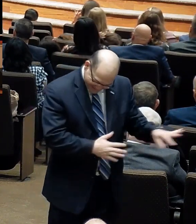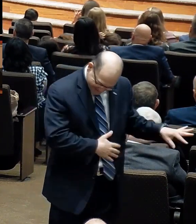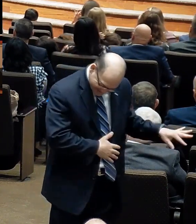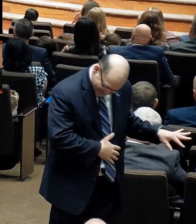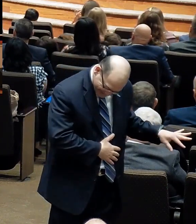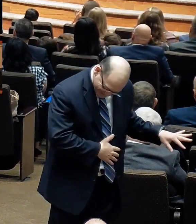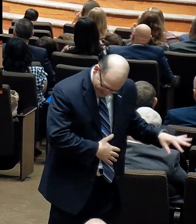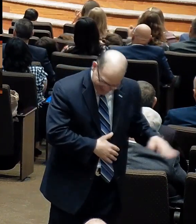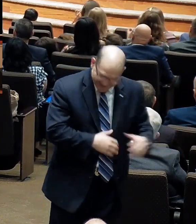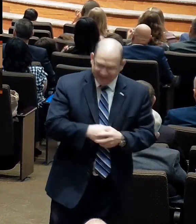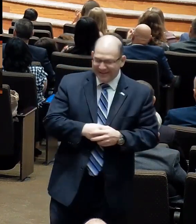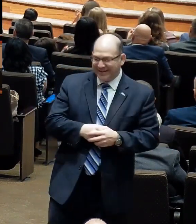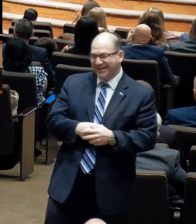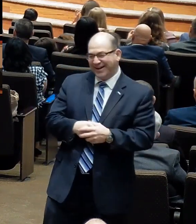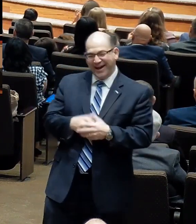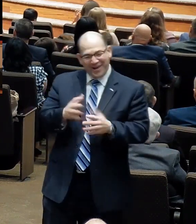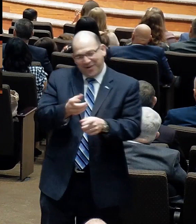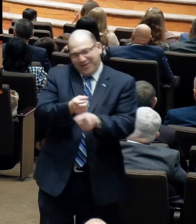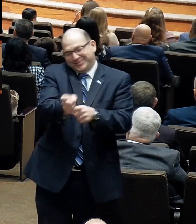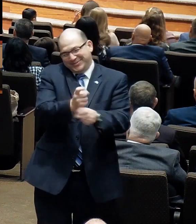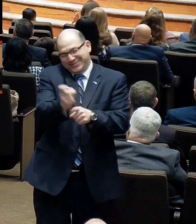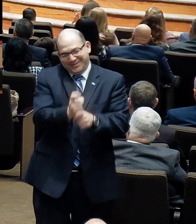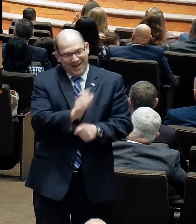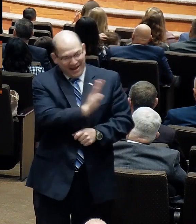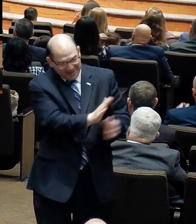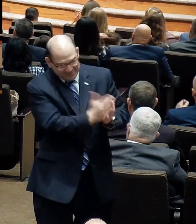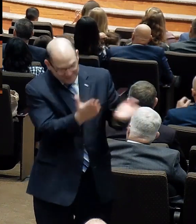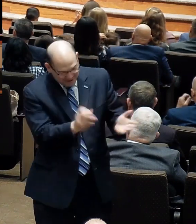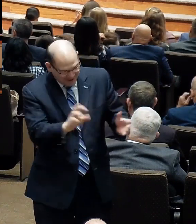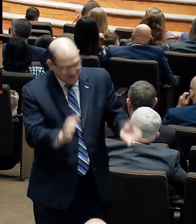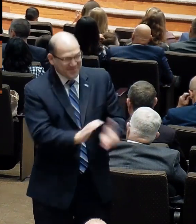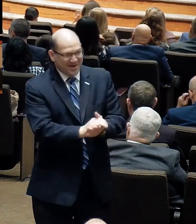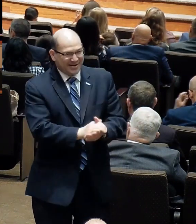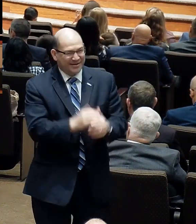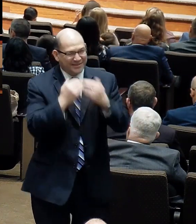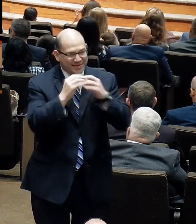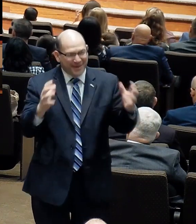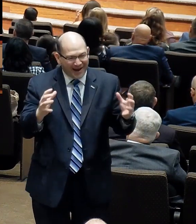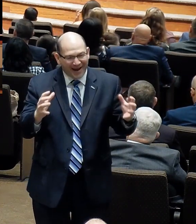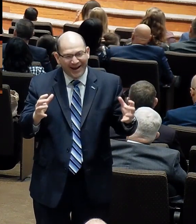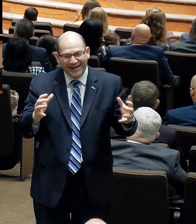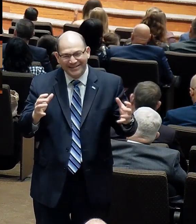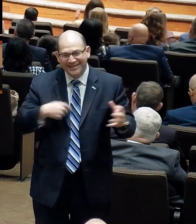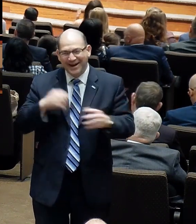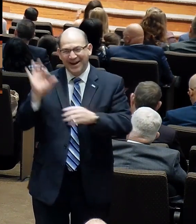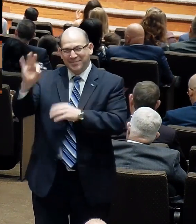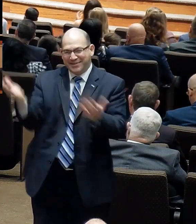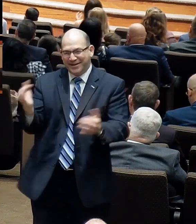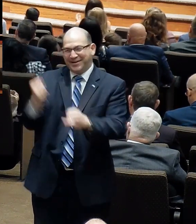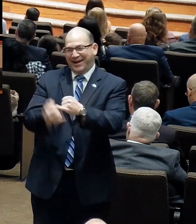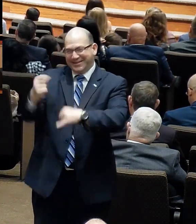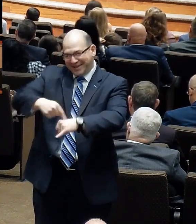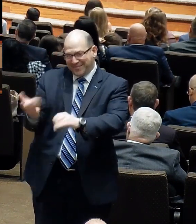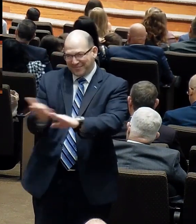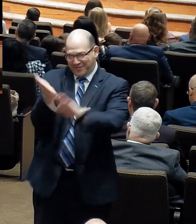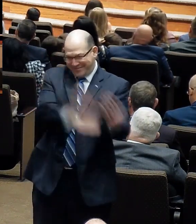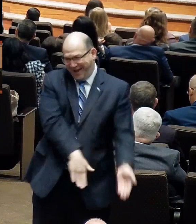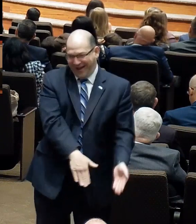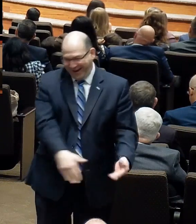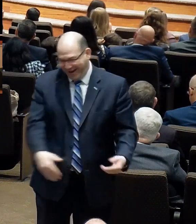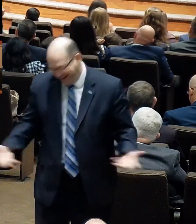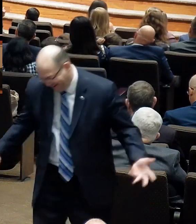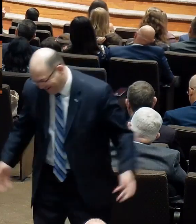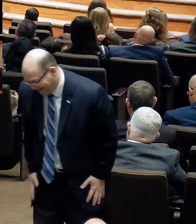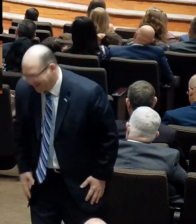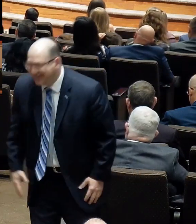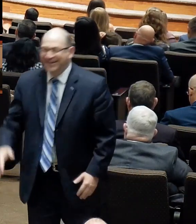marriage, I'd like to thank you for coming to my last time to speak here at Lancaster Baptist Church. If you have your Bibles,